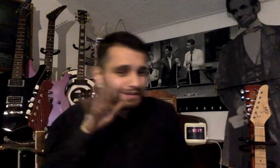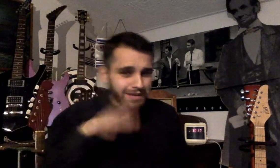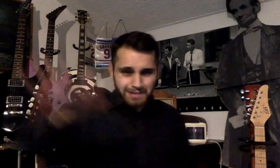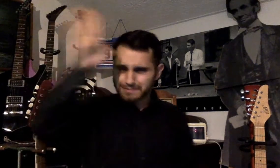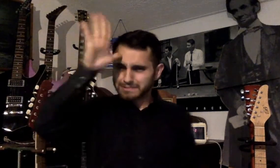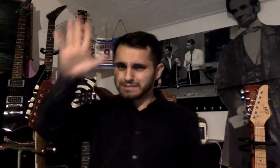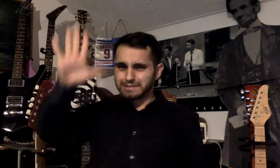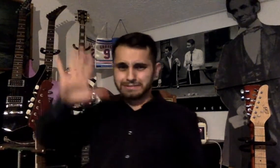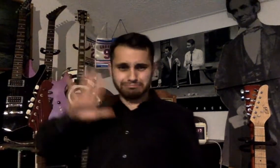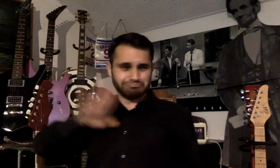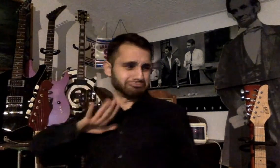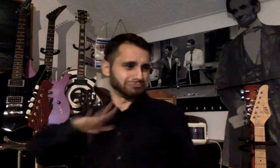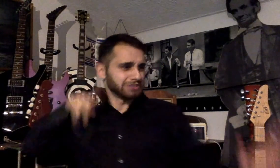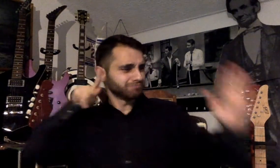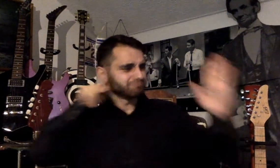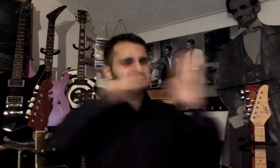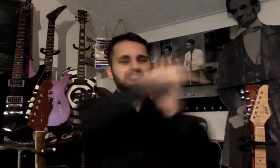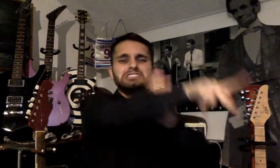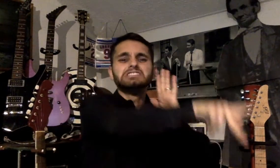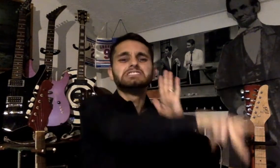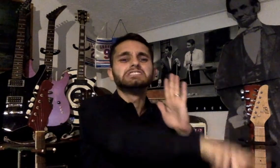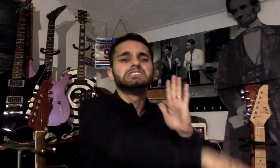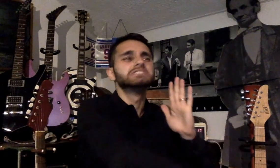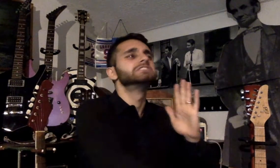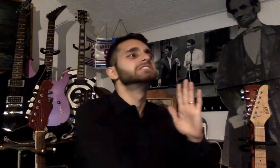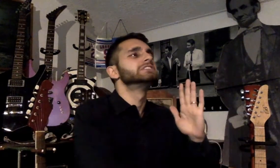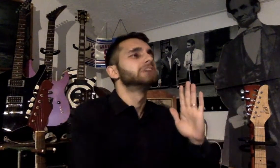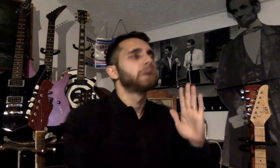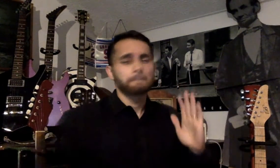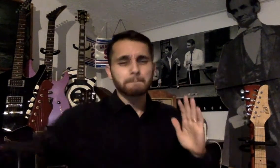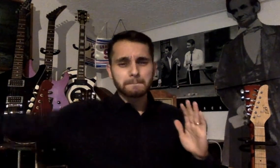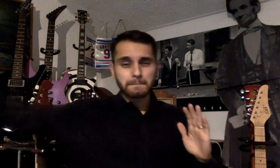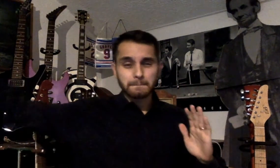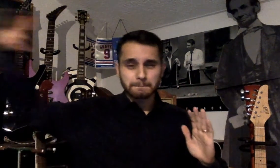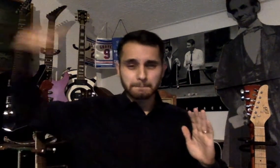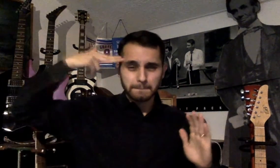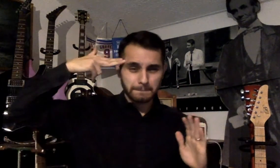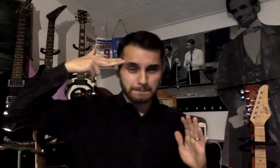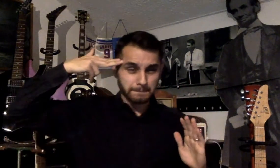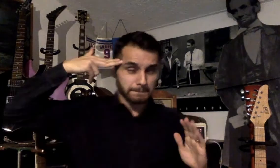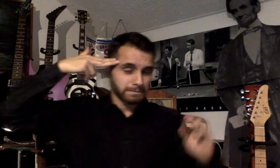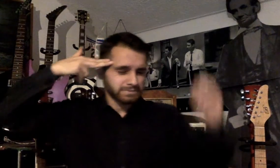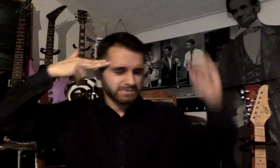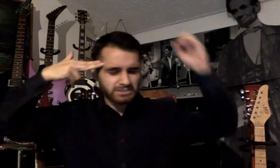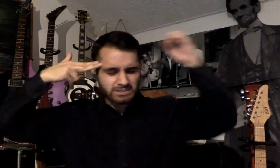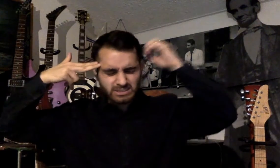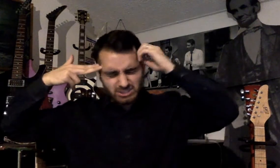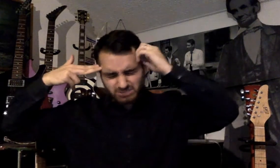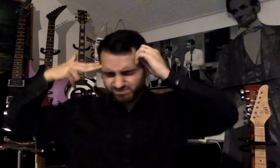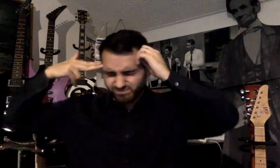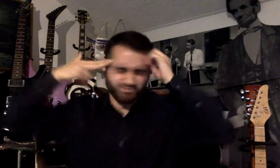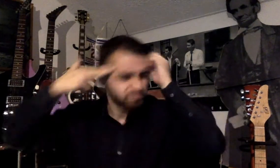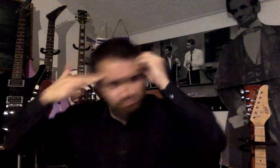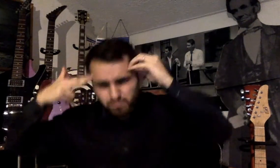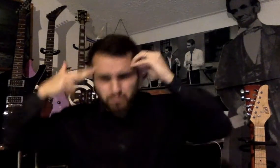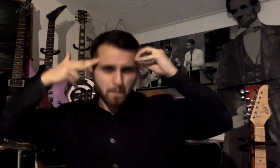just killed a man. Put a gun against his head. Pulled my